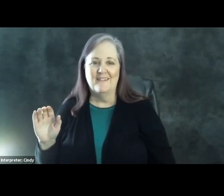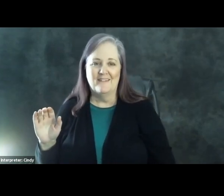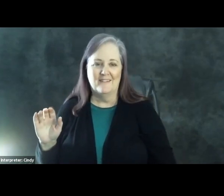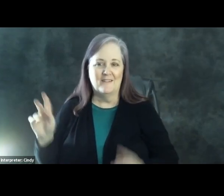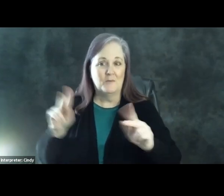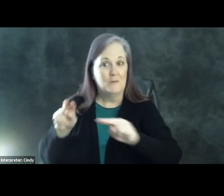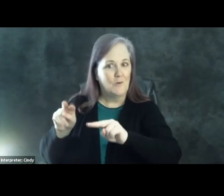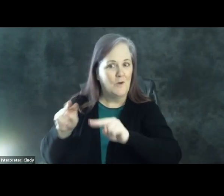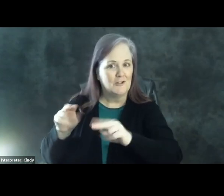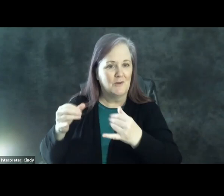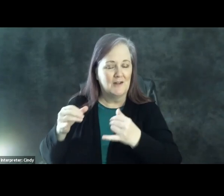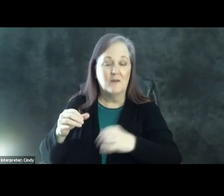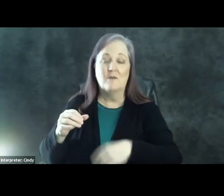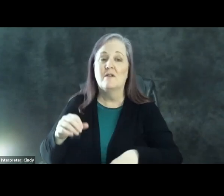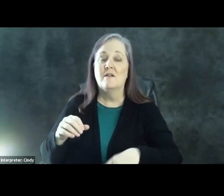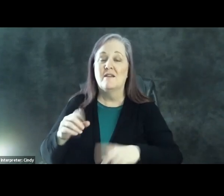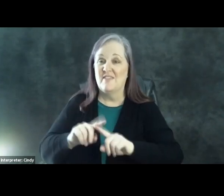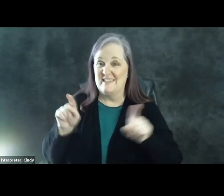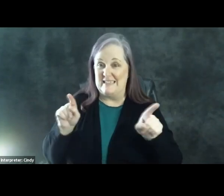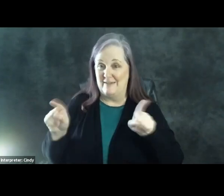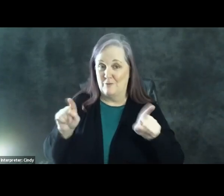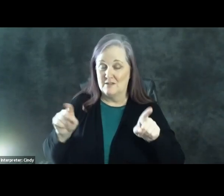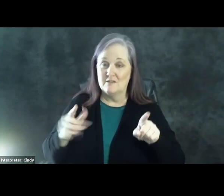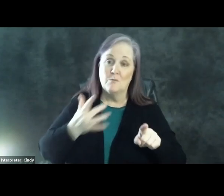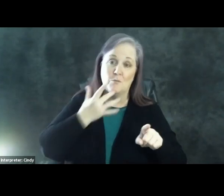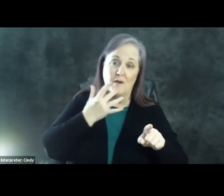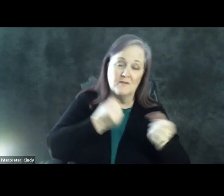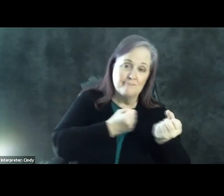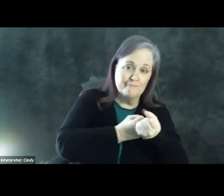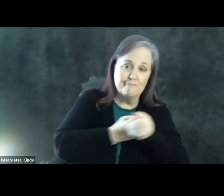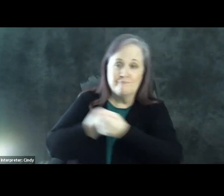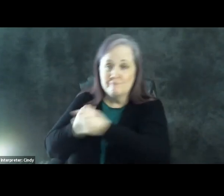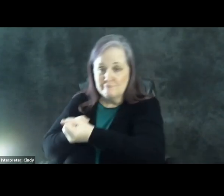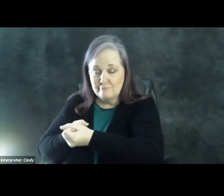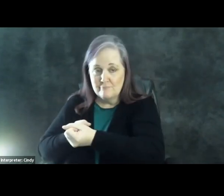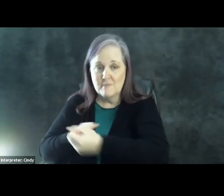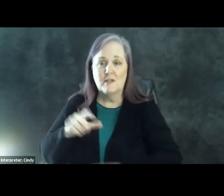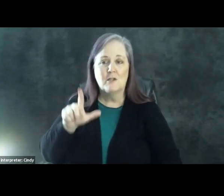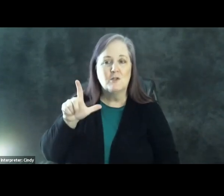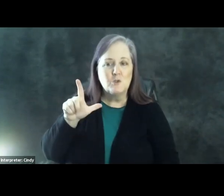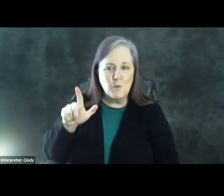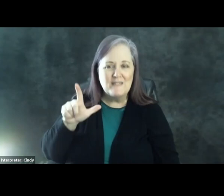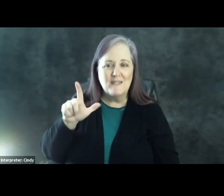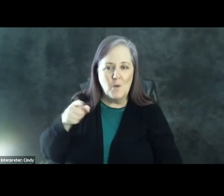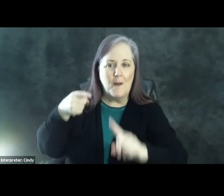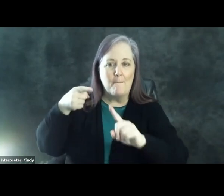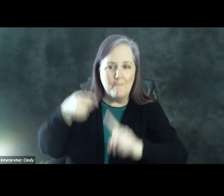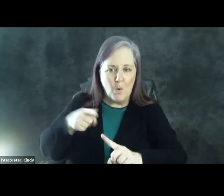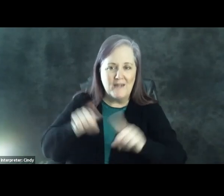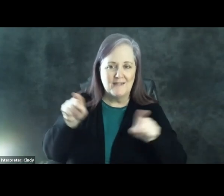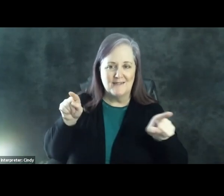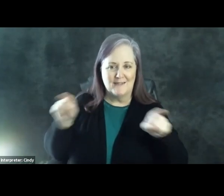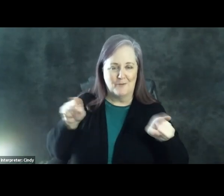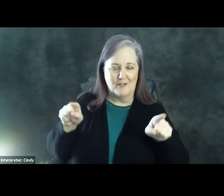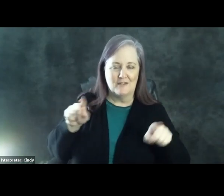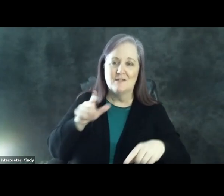right now, the gender gap and the preferences between Biden and Trump is 21 point difference in their preferences. So